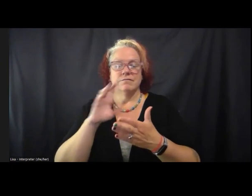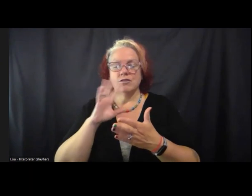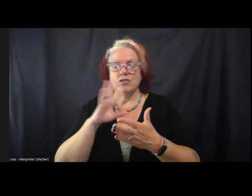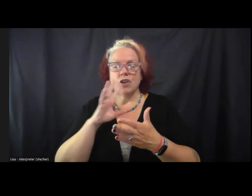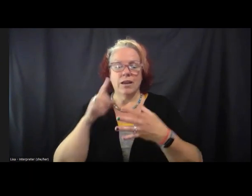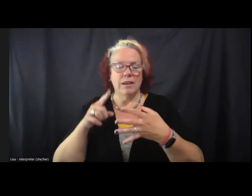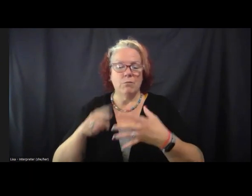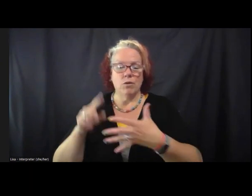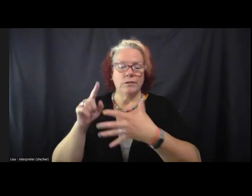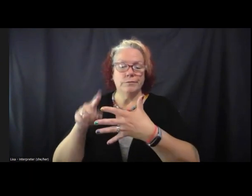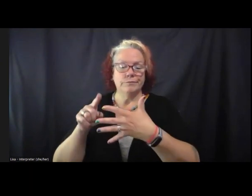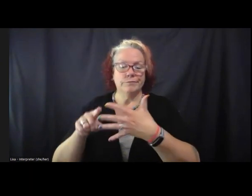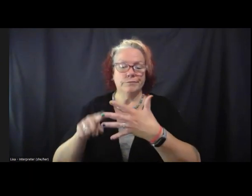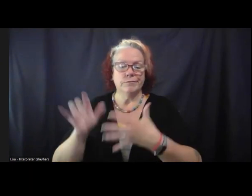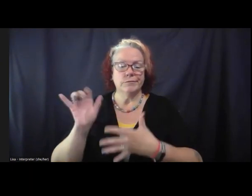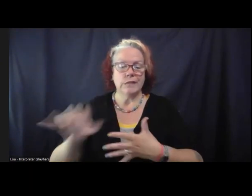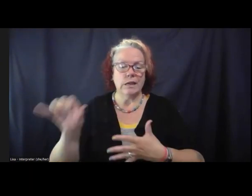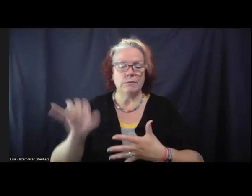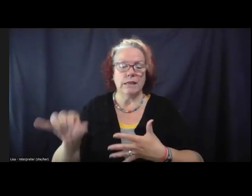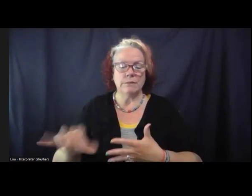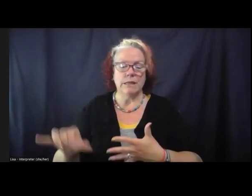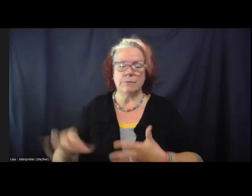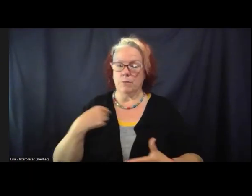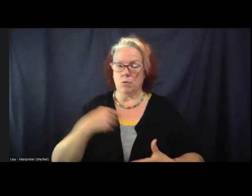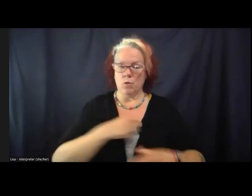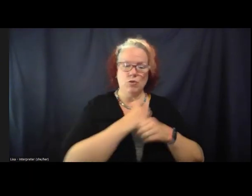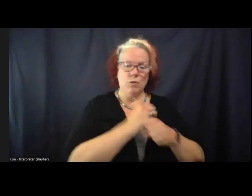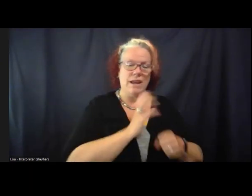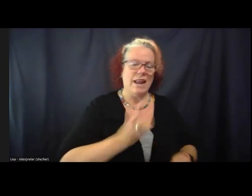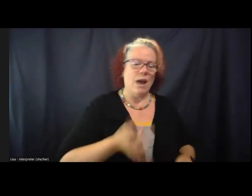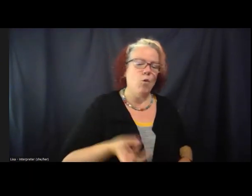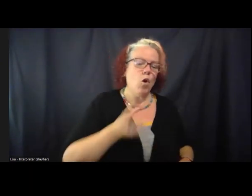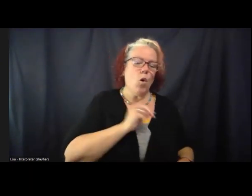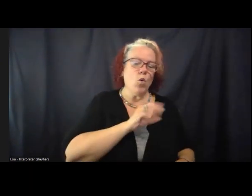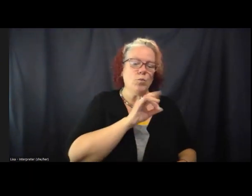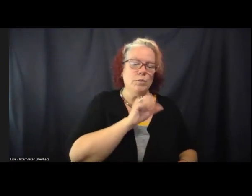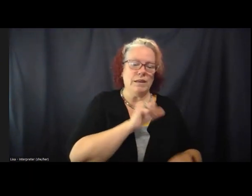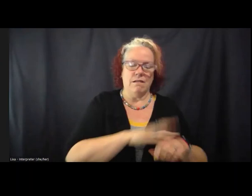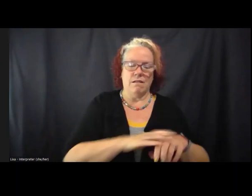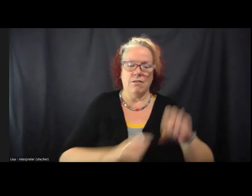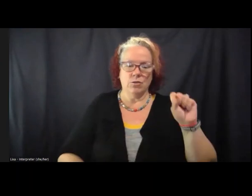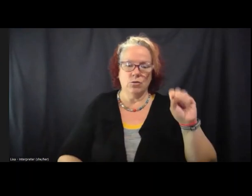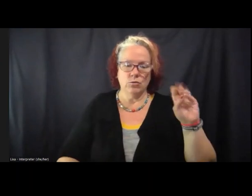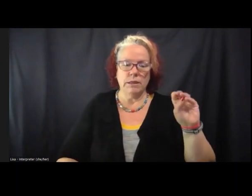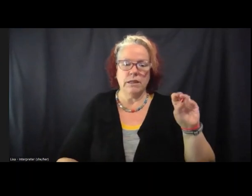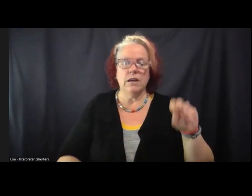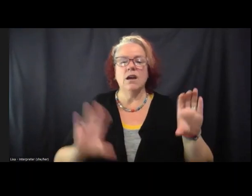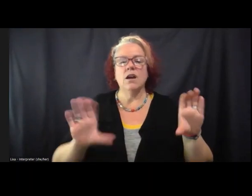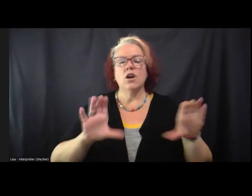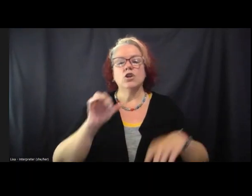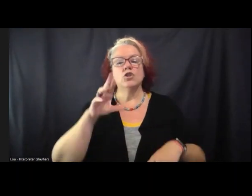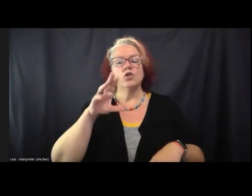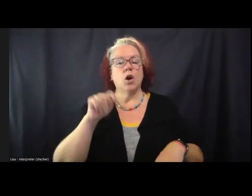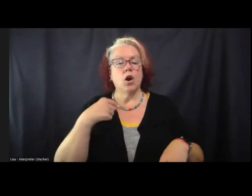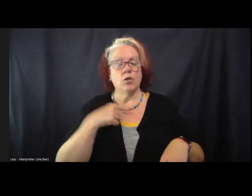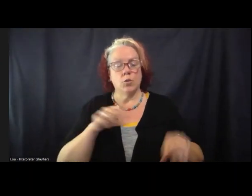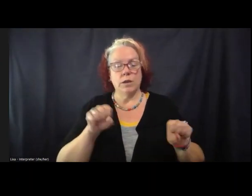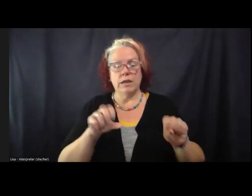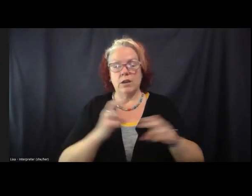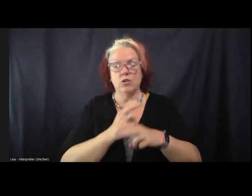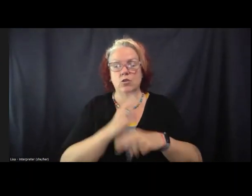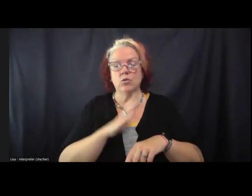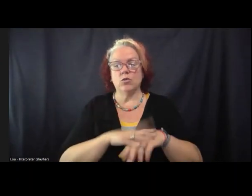media on social media and also create doing art that we could use at direct action. So I want to share,